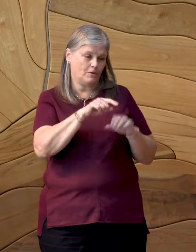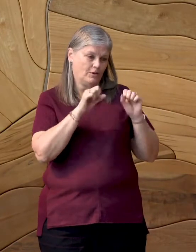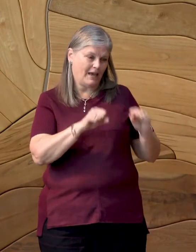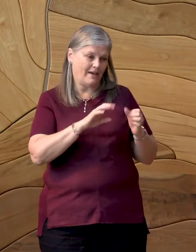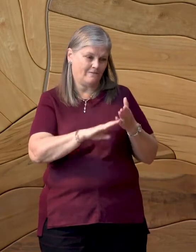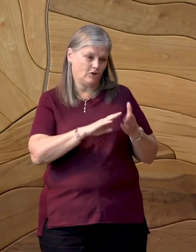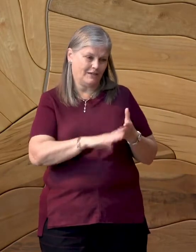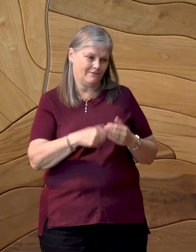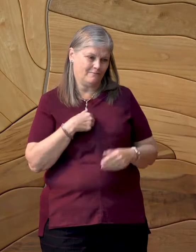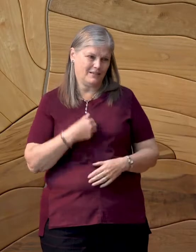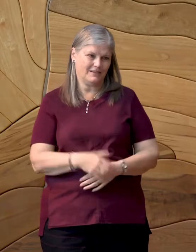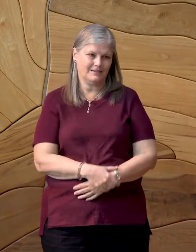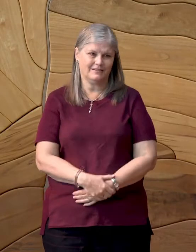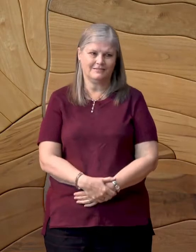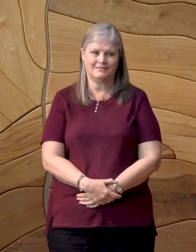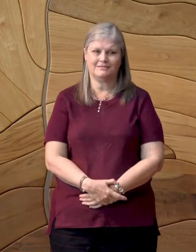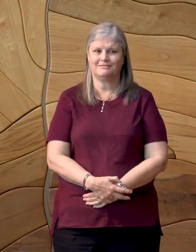me.